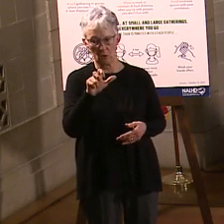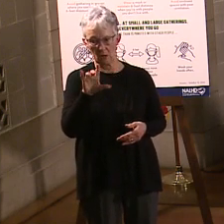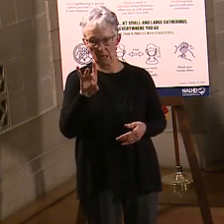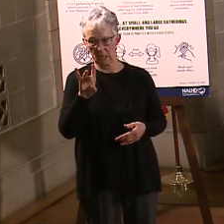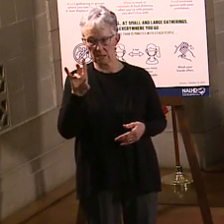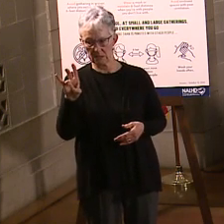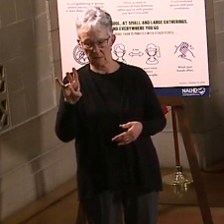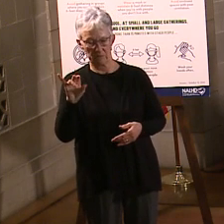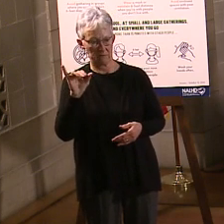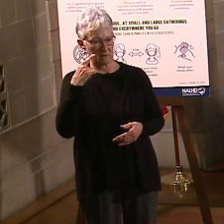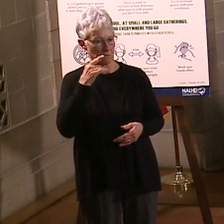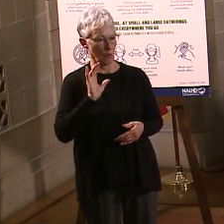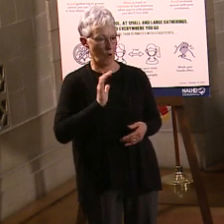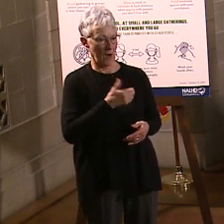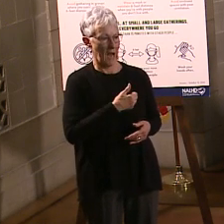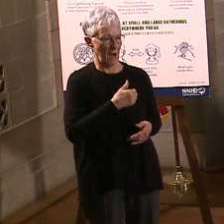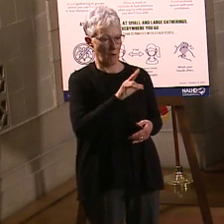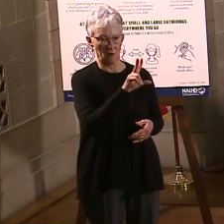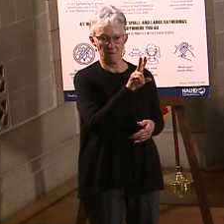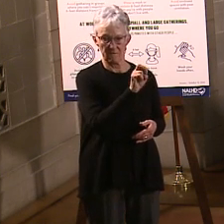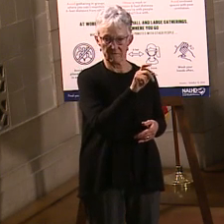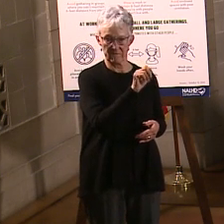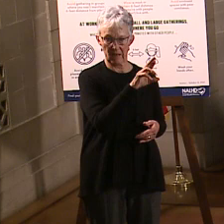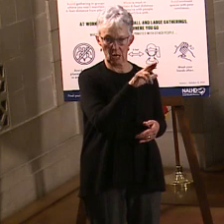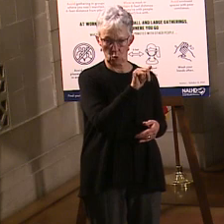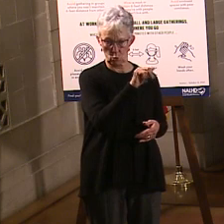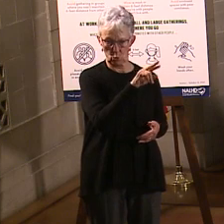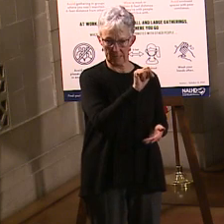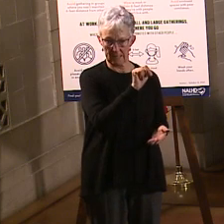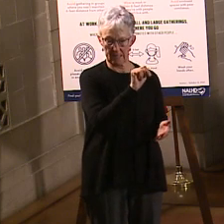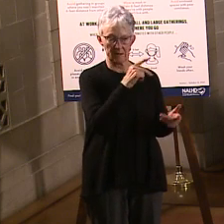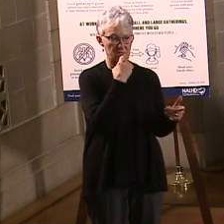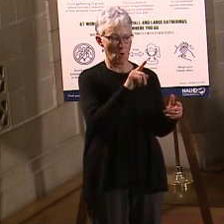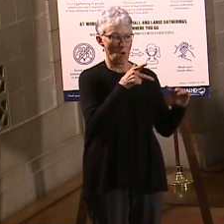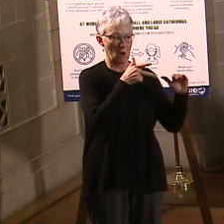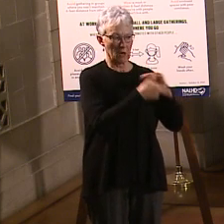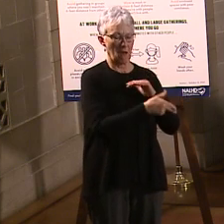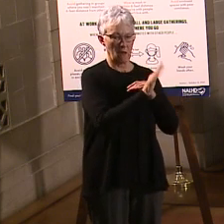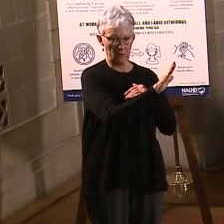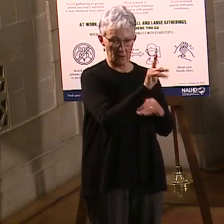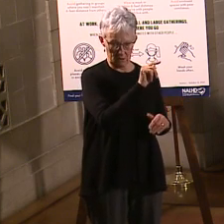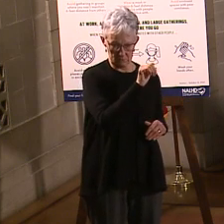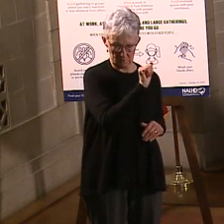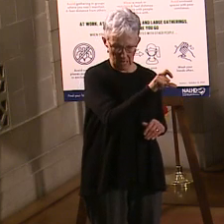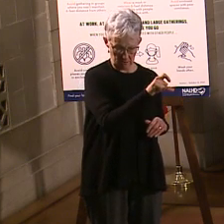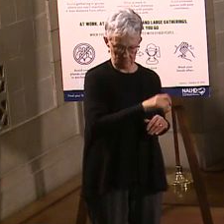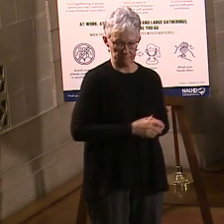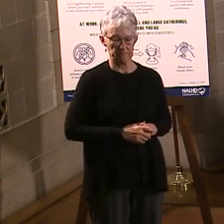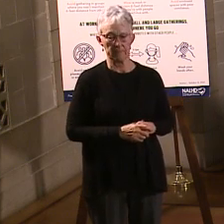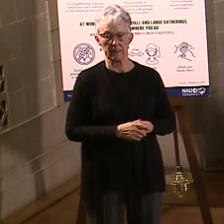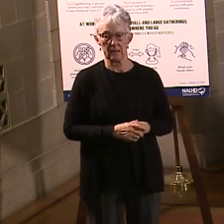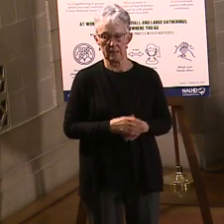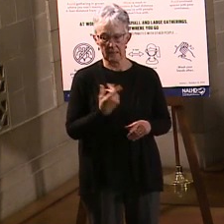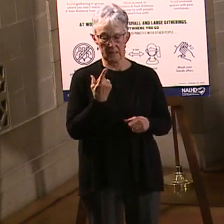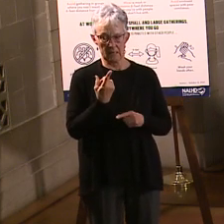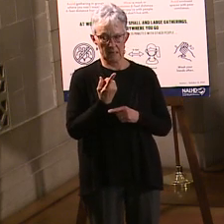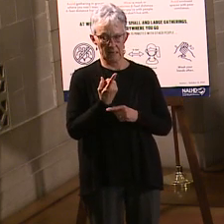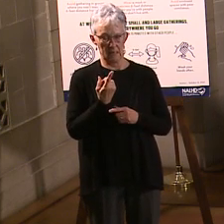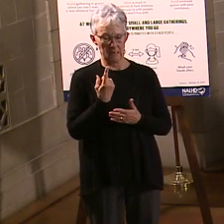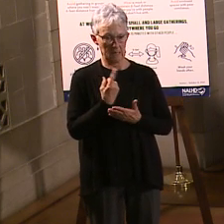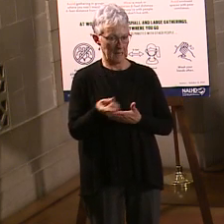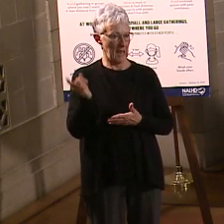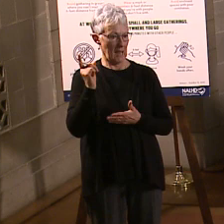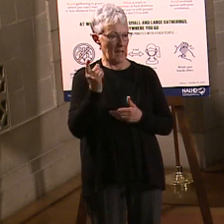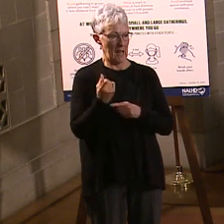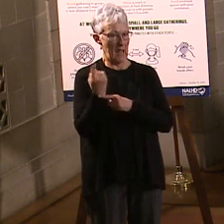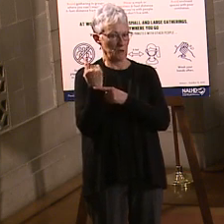Package. Last year we got the 50% for our veterans to be able to make